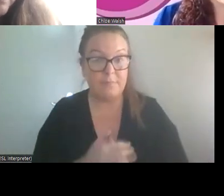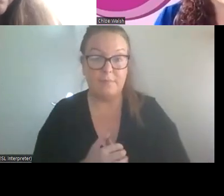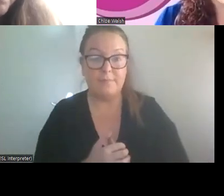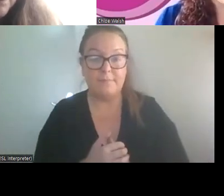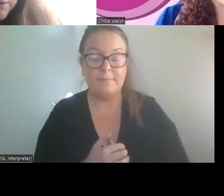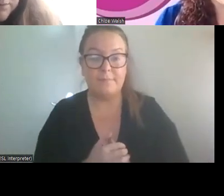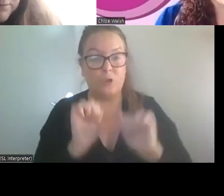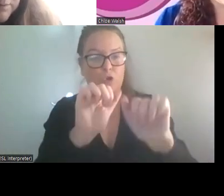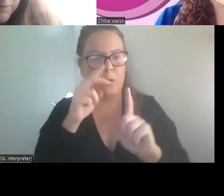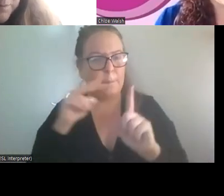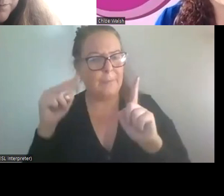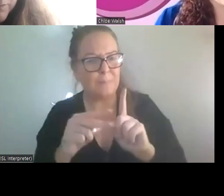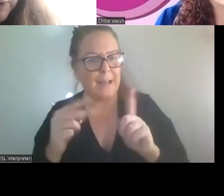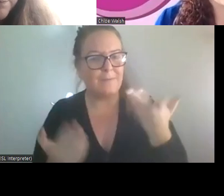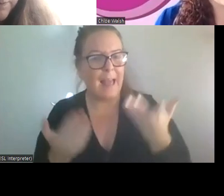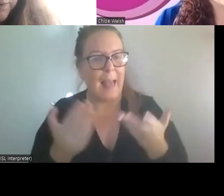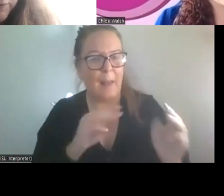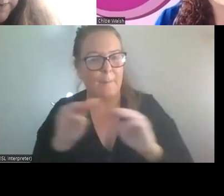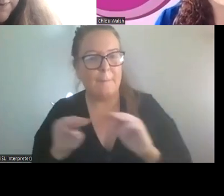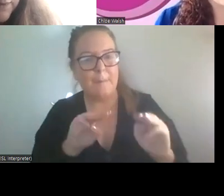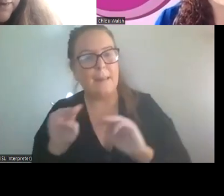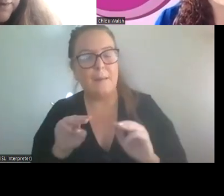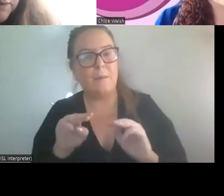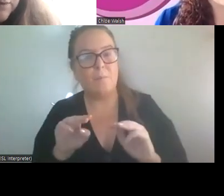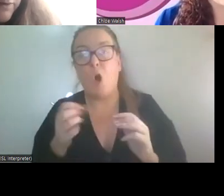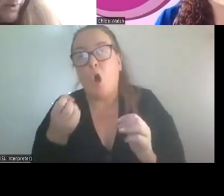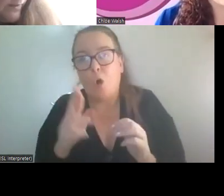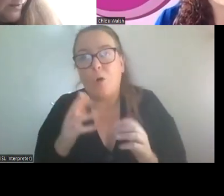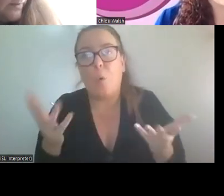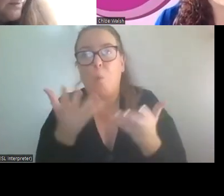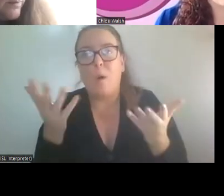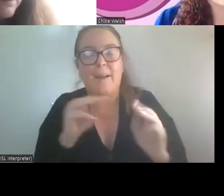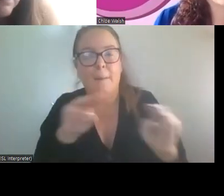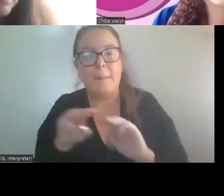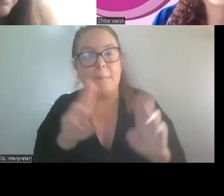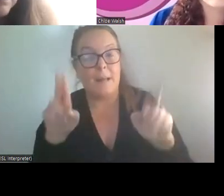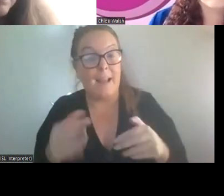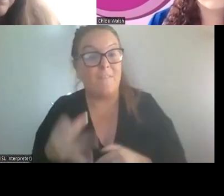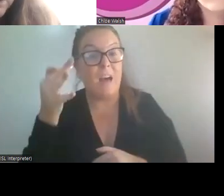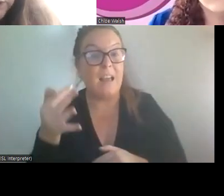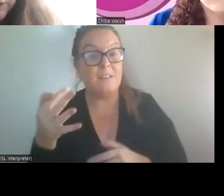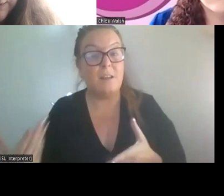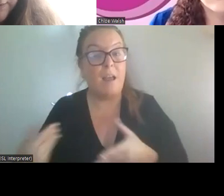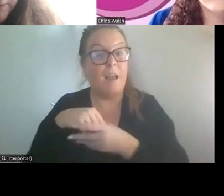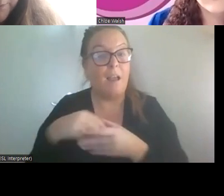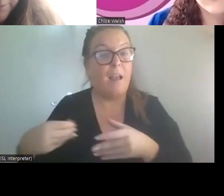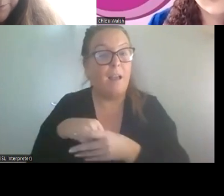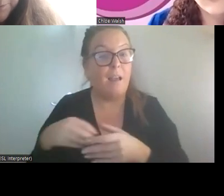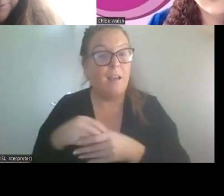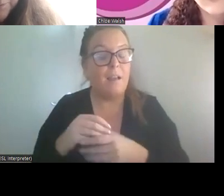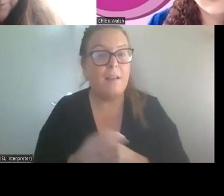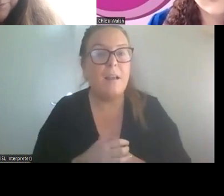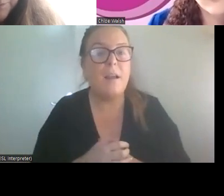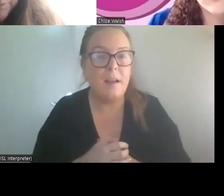on, how people can, can, where people can find contributors? Uh, uh, yes. The,